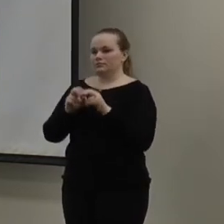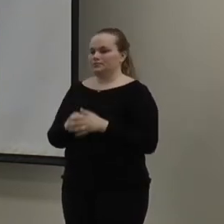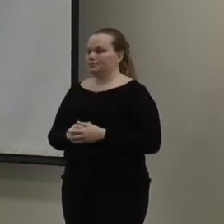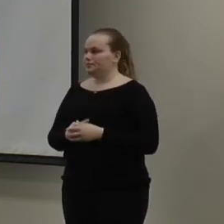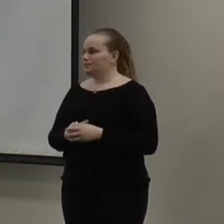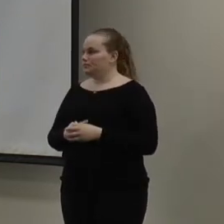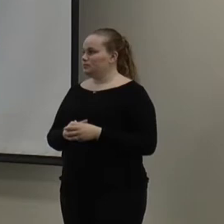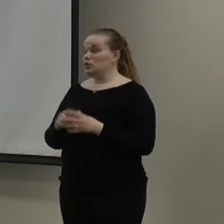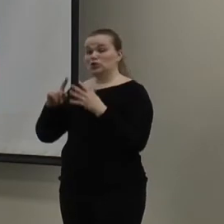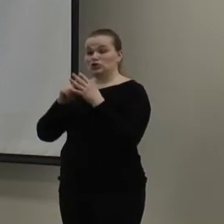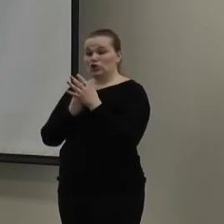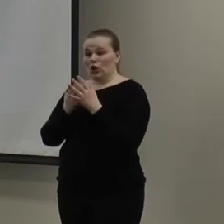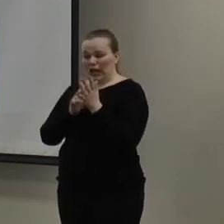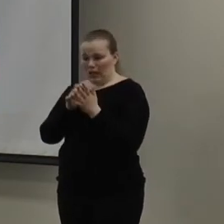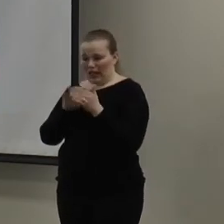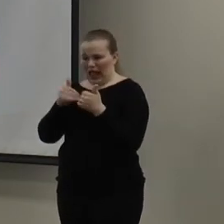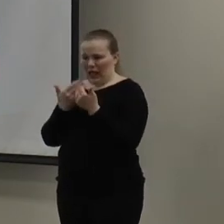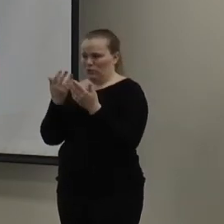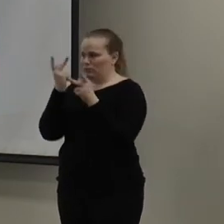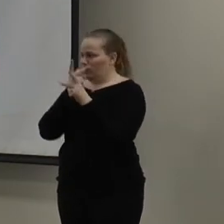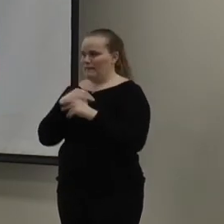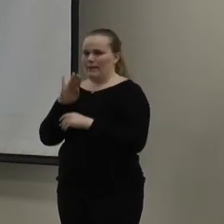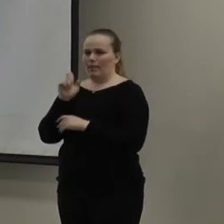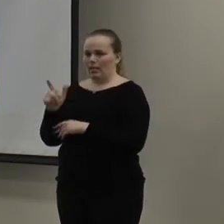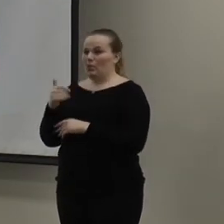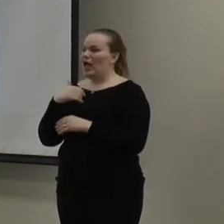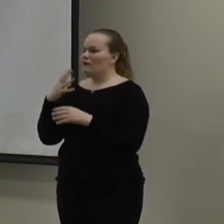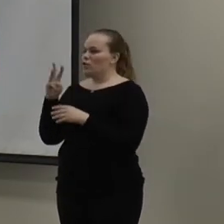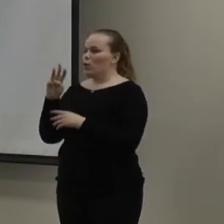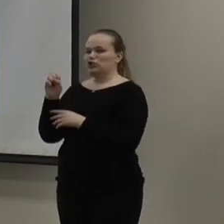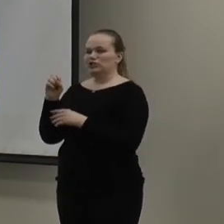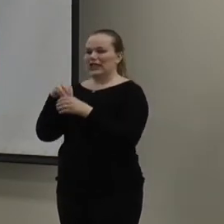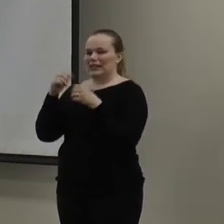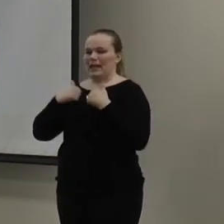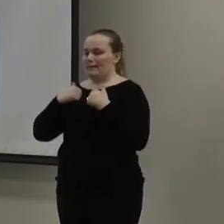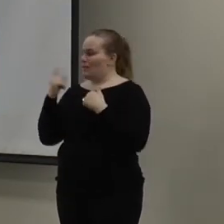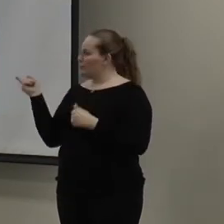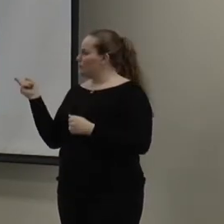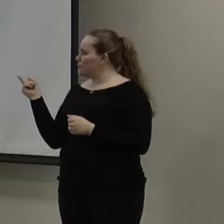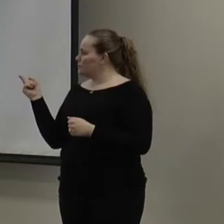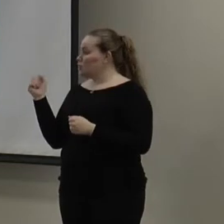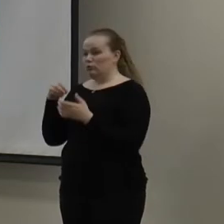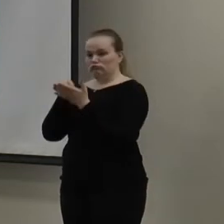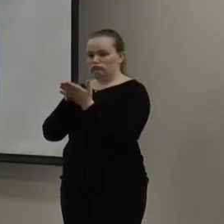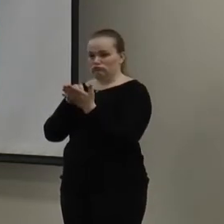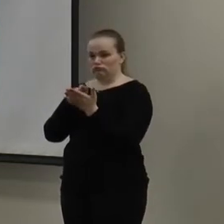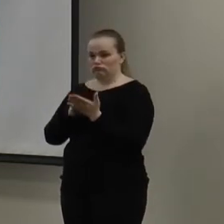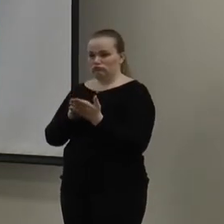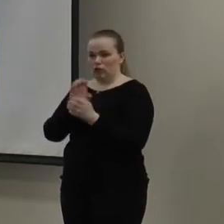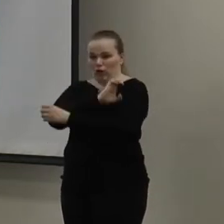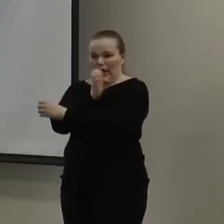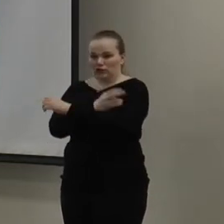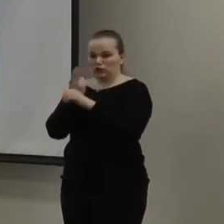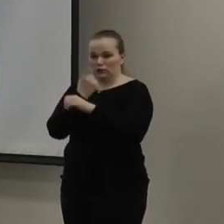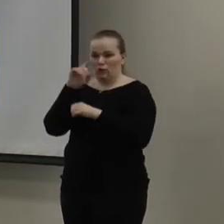So, to start calculating, we have these worksheets in the background. Where you can basically record your energy usage